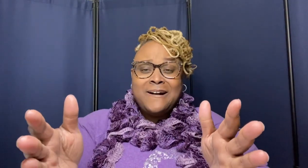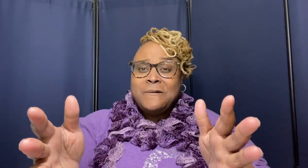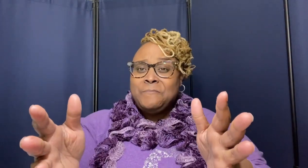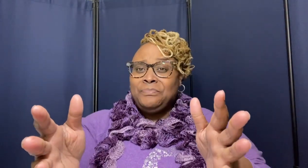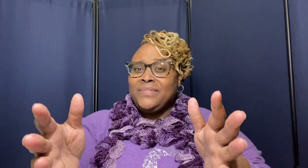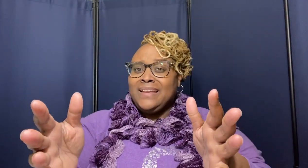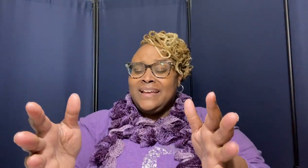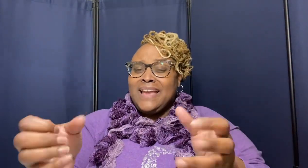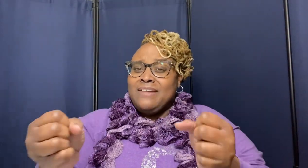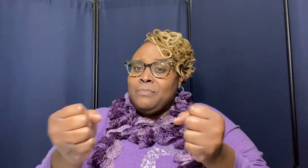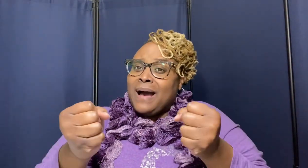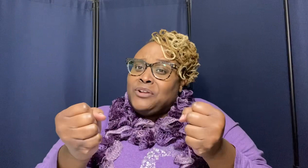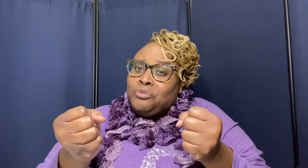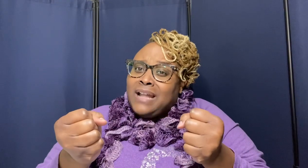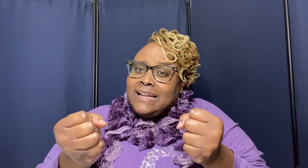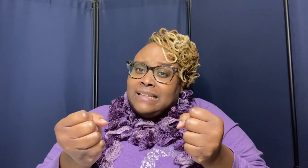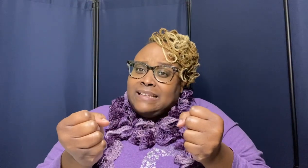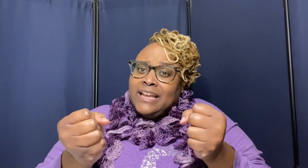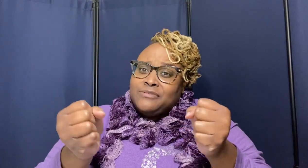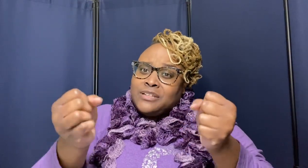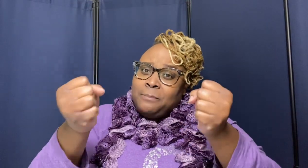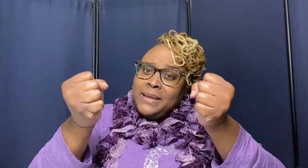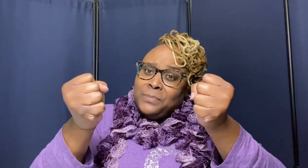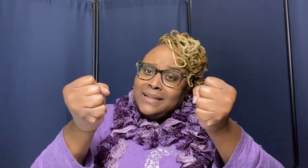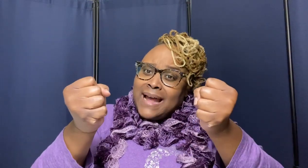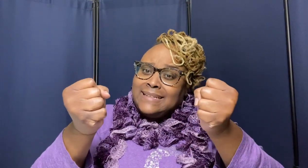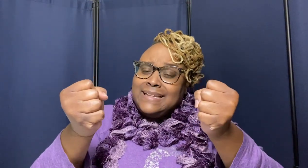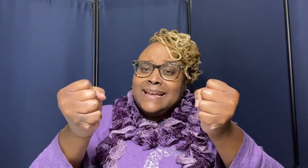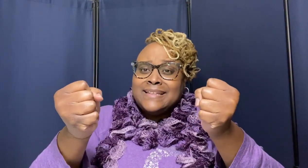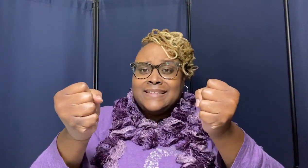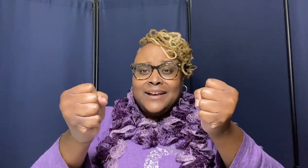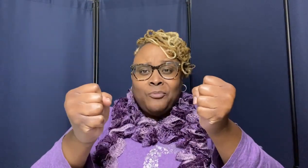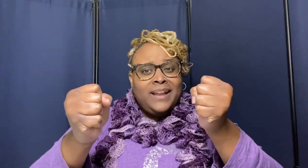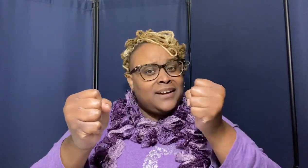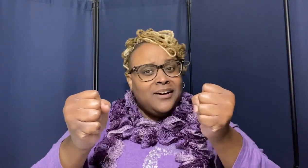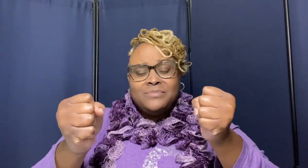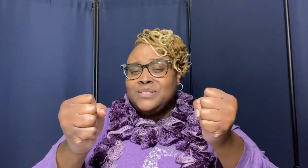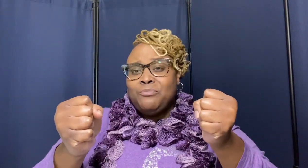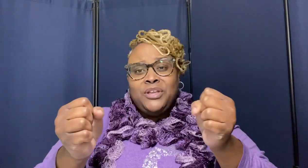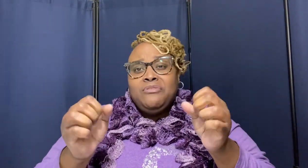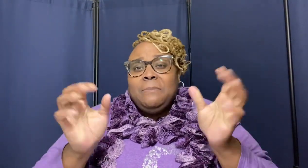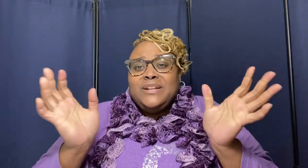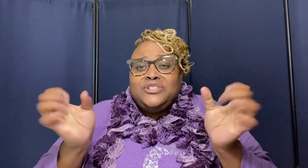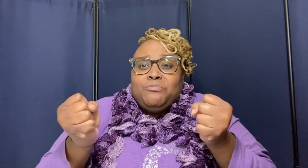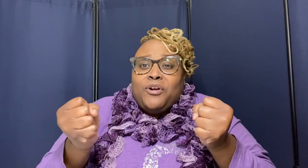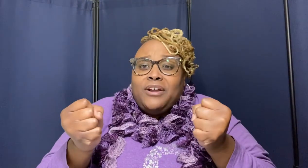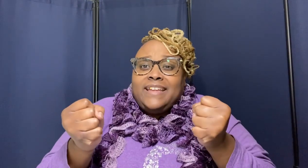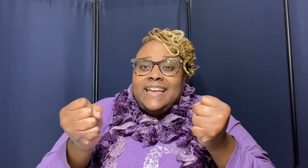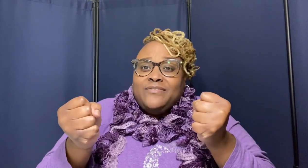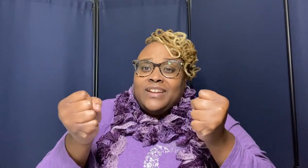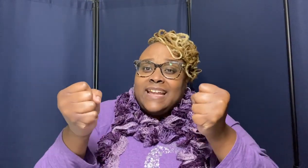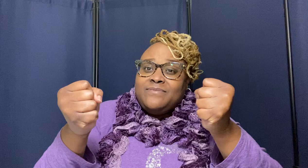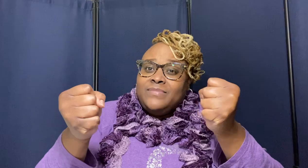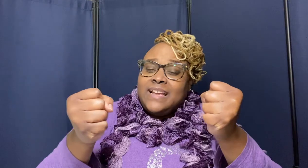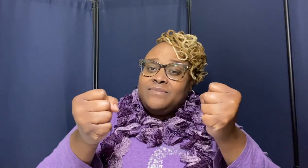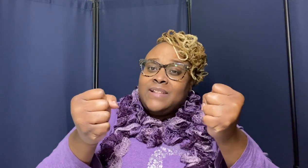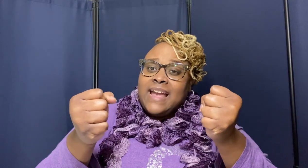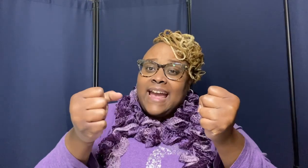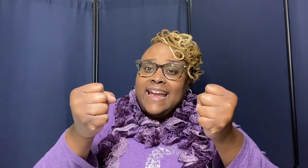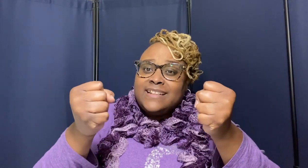everybody don't like to give some people like this when it comes to when you even mention the word giving they they their hands